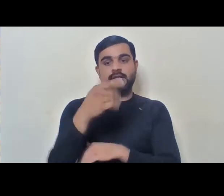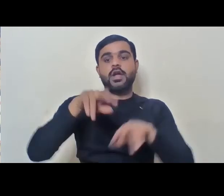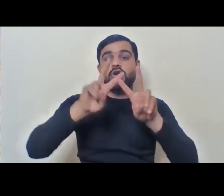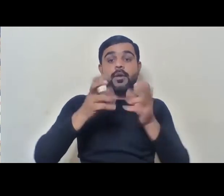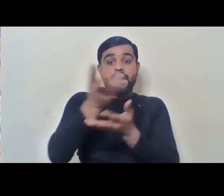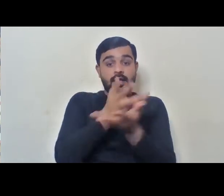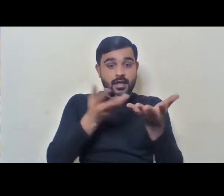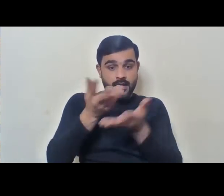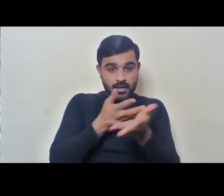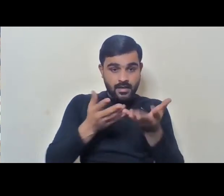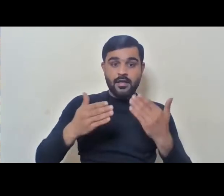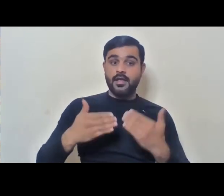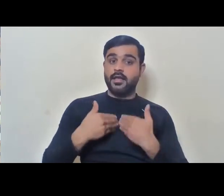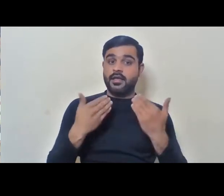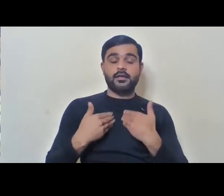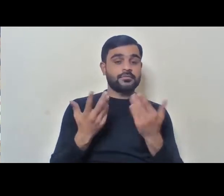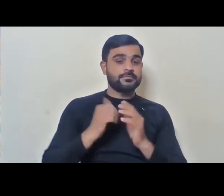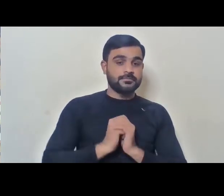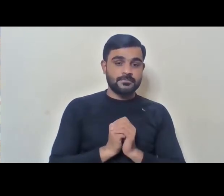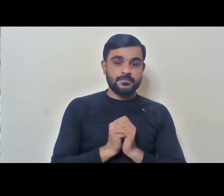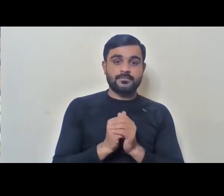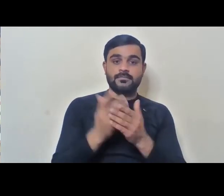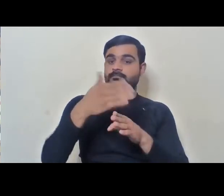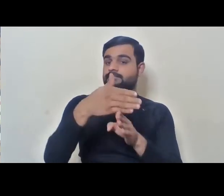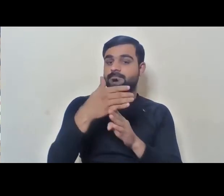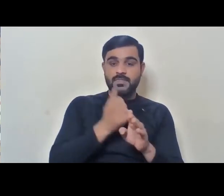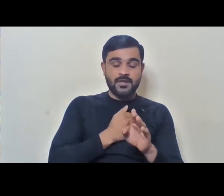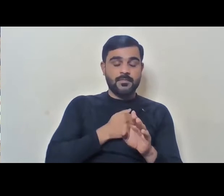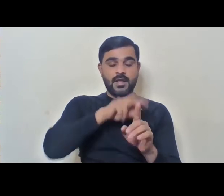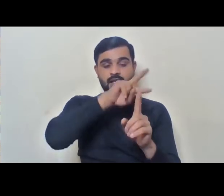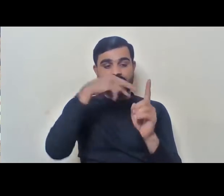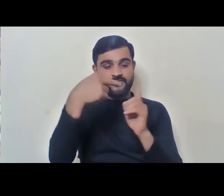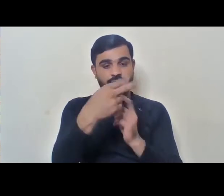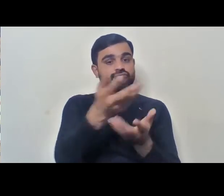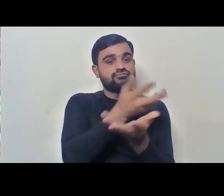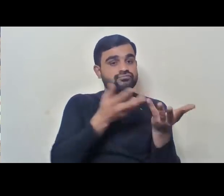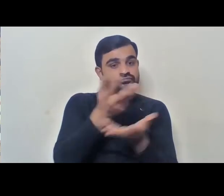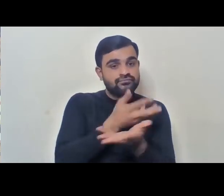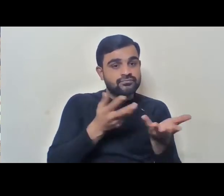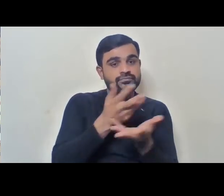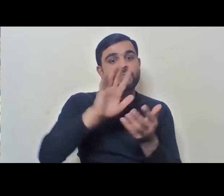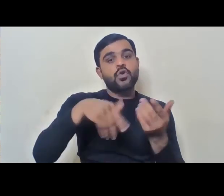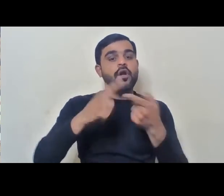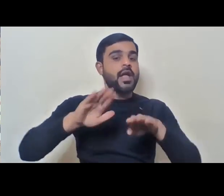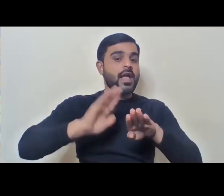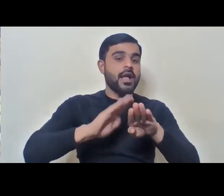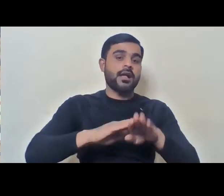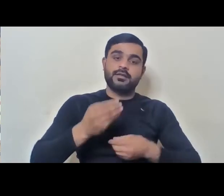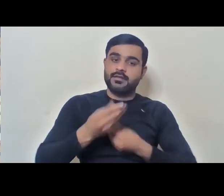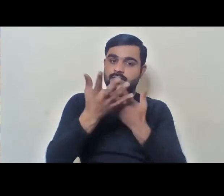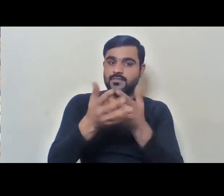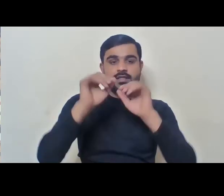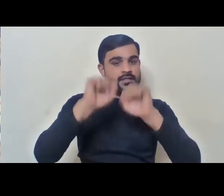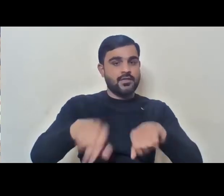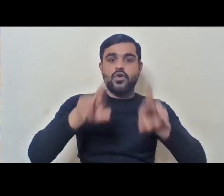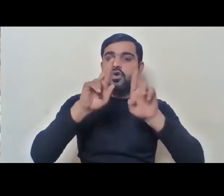happy to kind of, you know, share my views and experiences on it. And I'm sure, you know, members of the